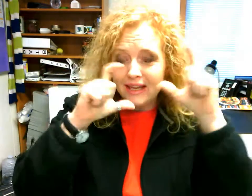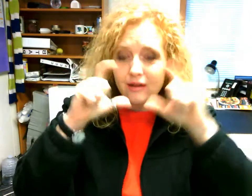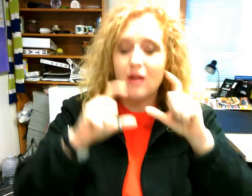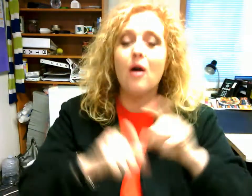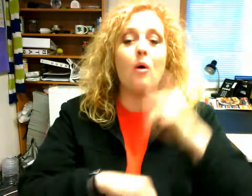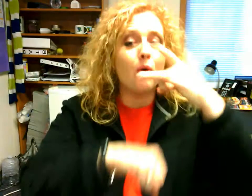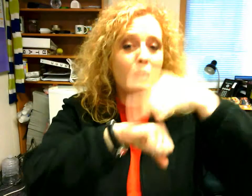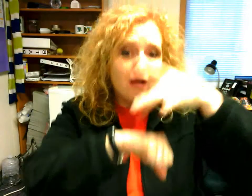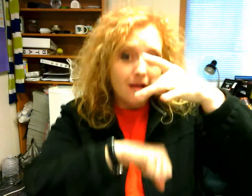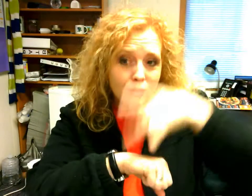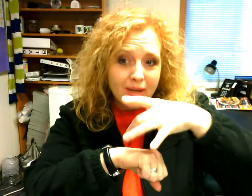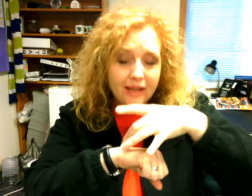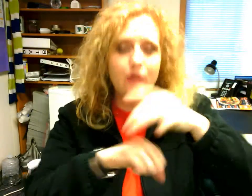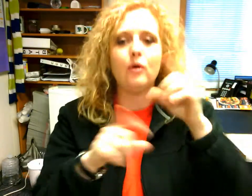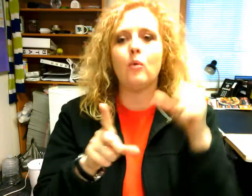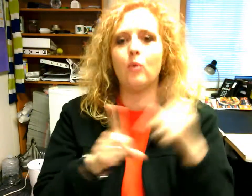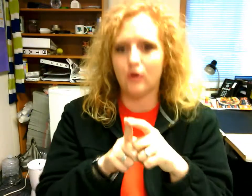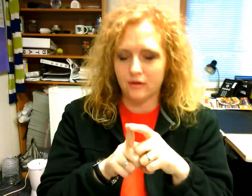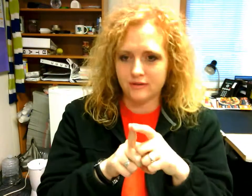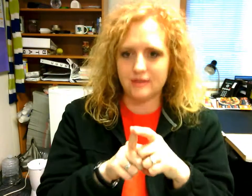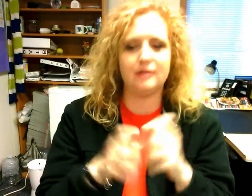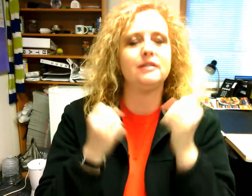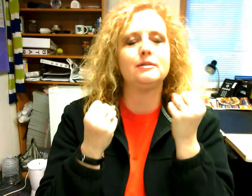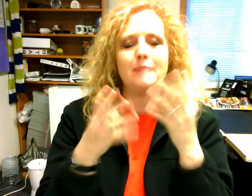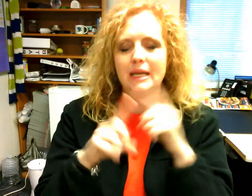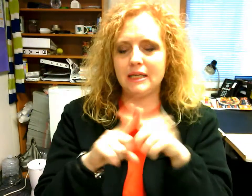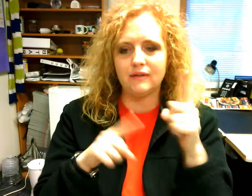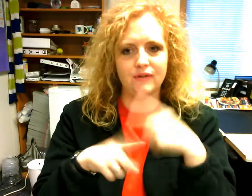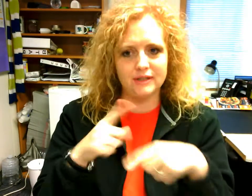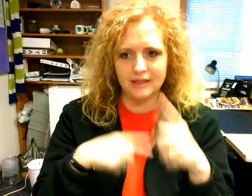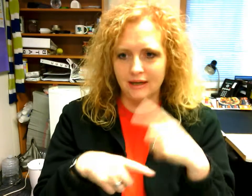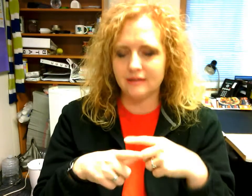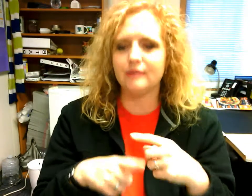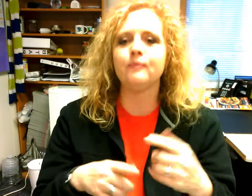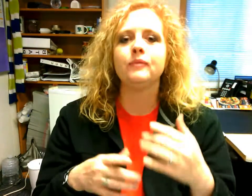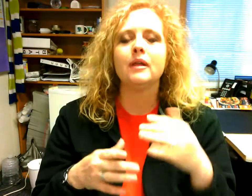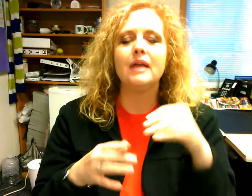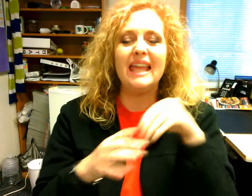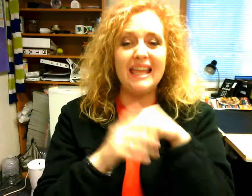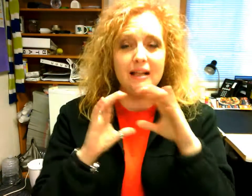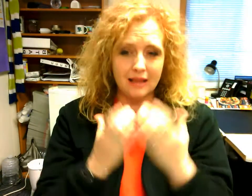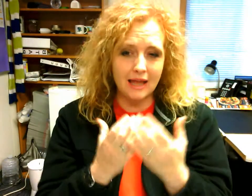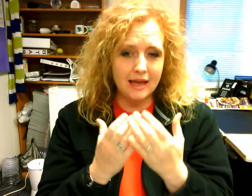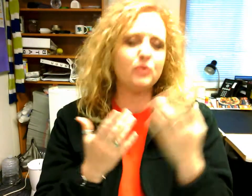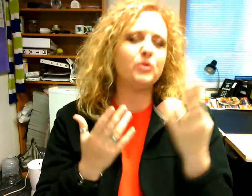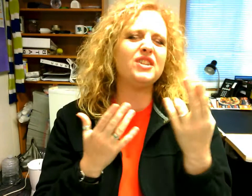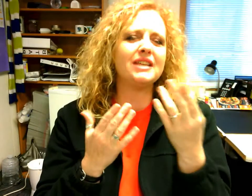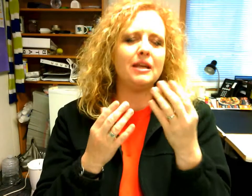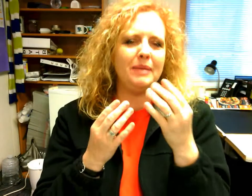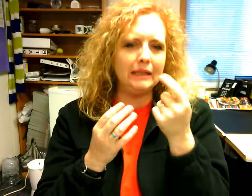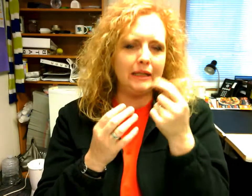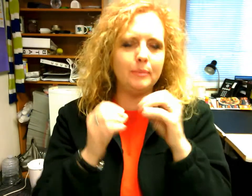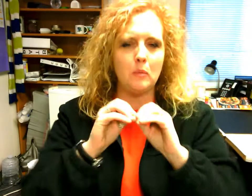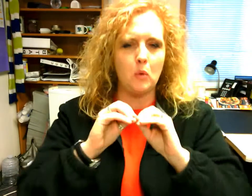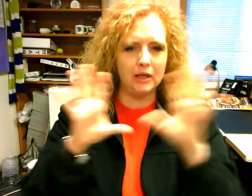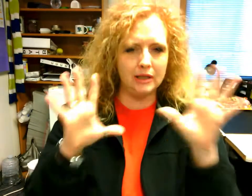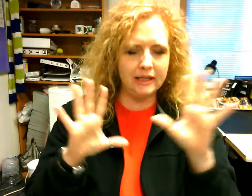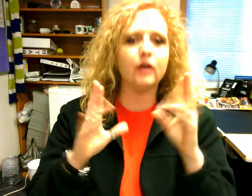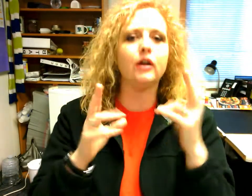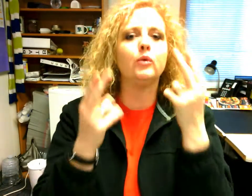or Halloween words many different signs in class we're just going to be a little bit more clear and